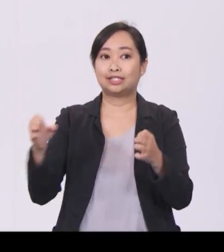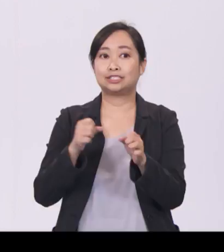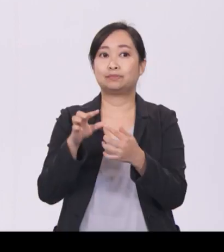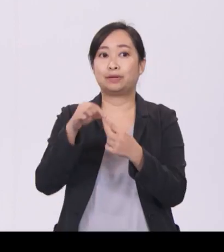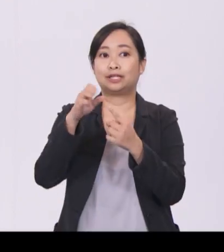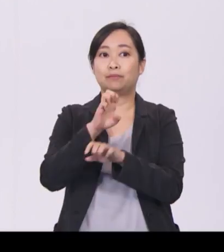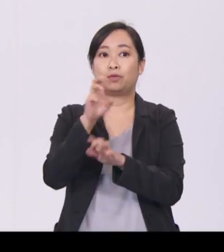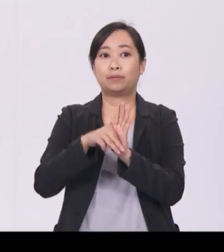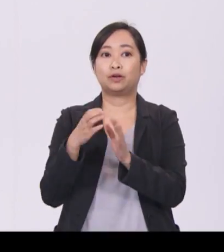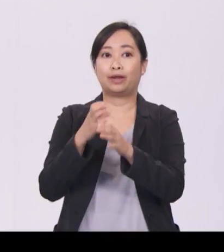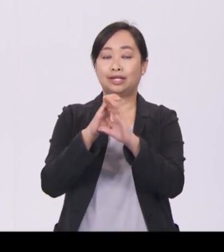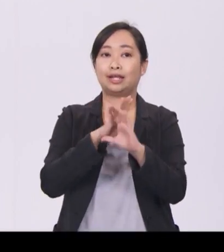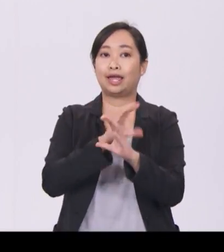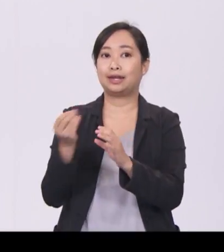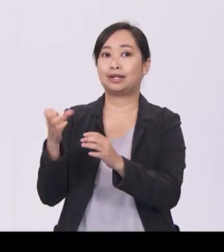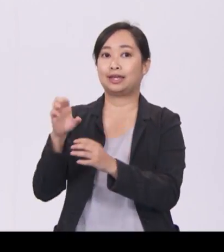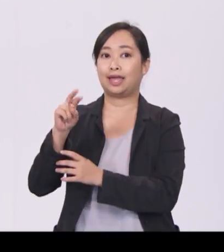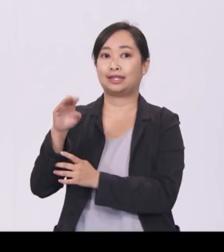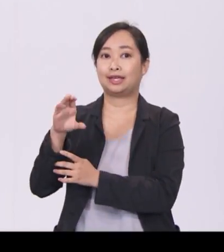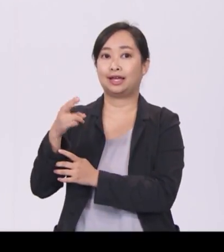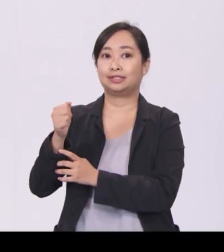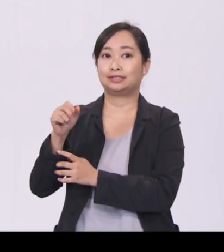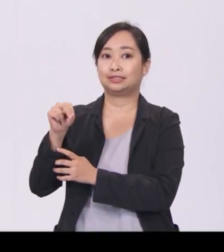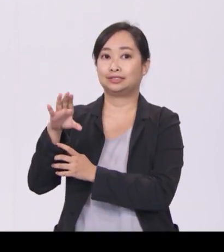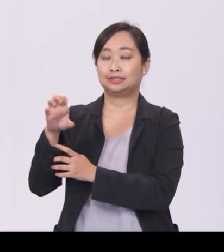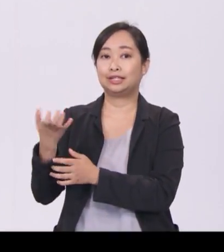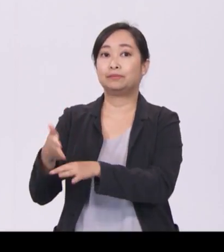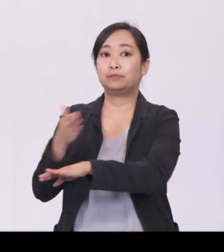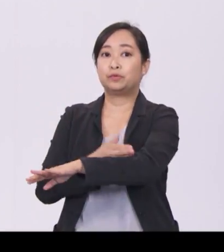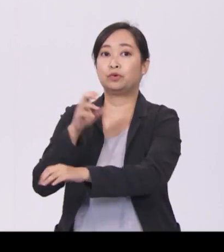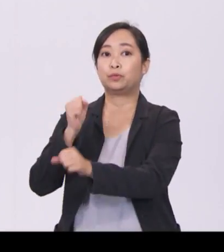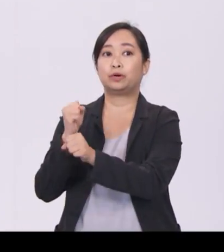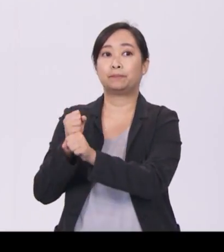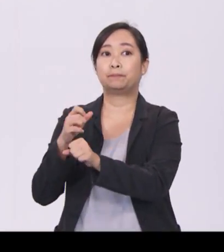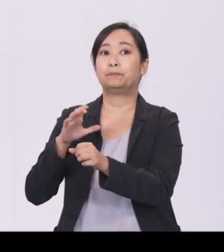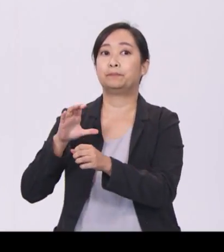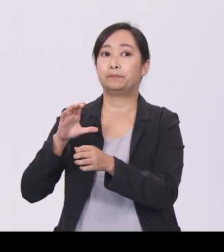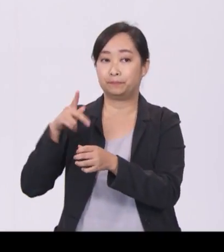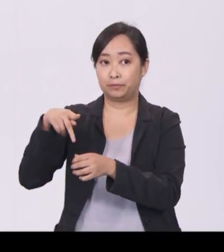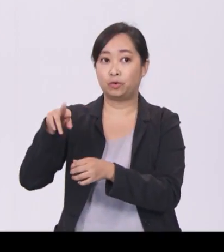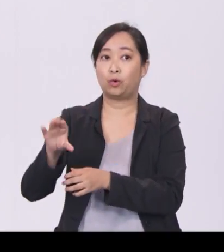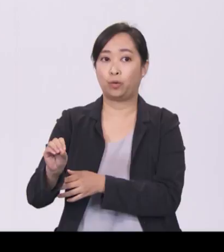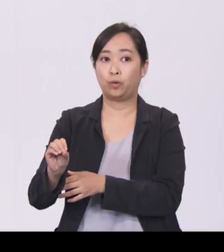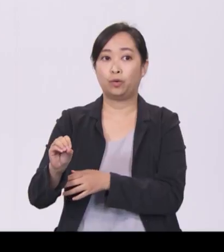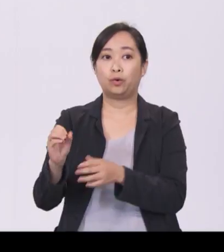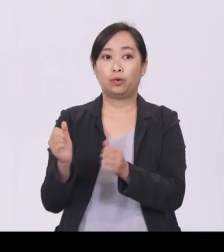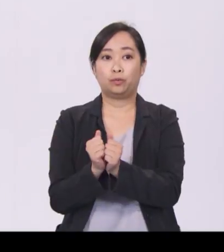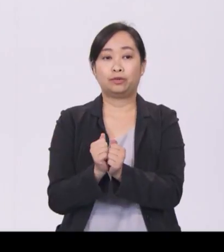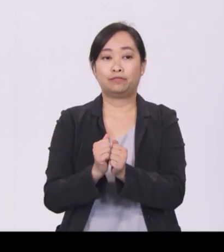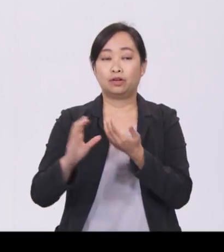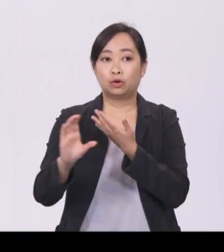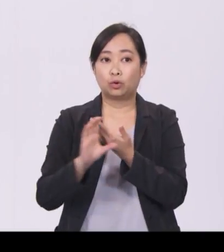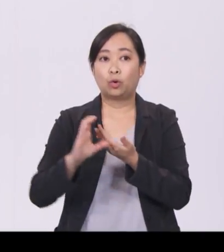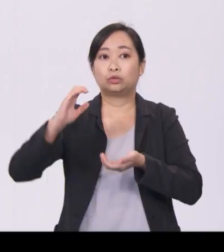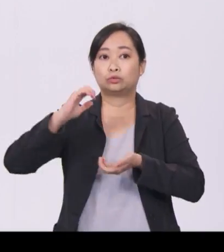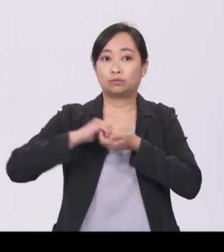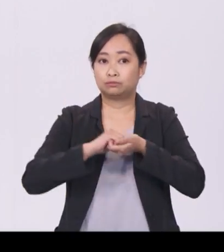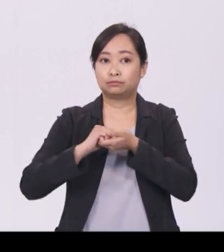With the close cooperation of the Trapatat Partners, Singapore's employment rates for residents aged 65 and above